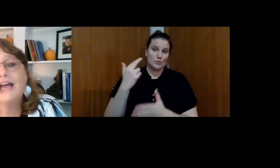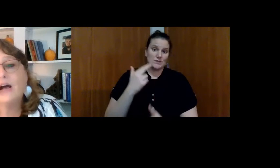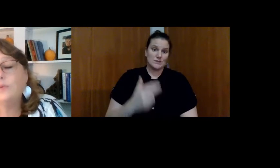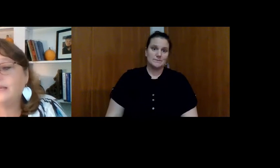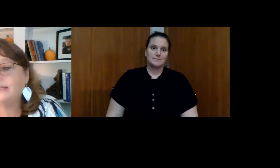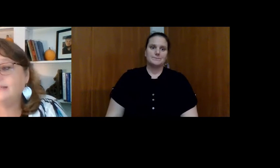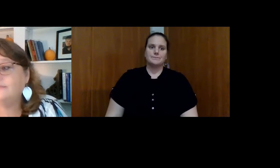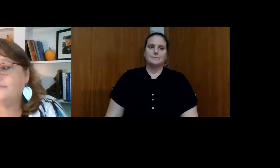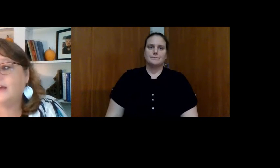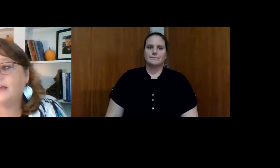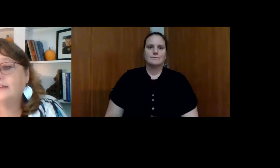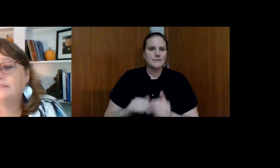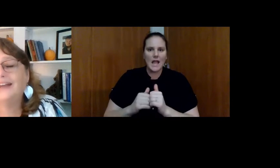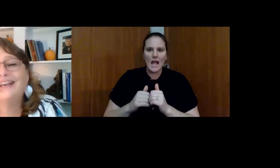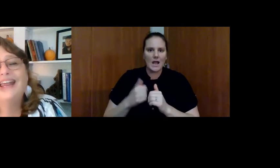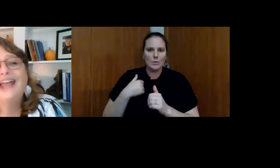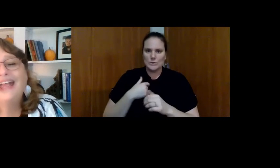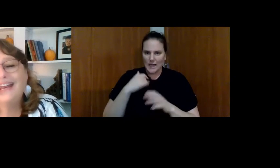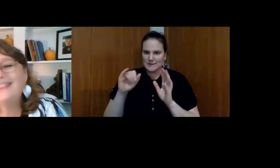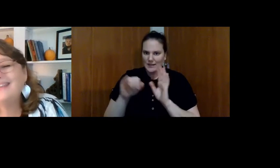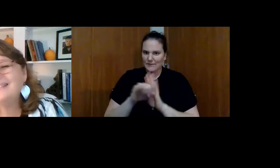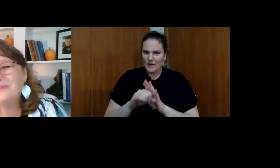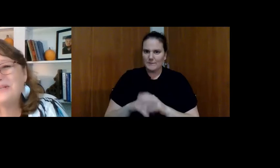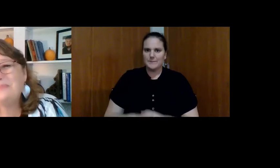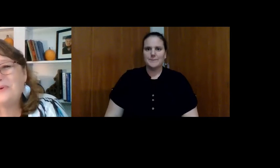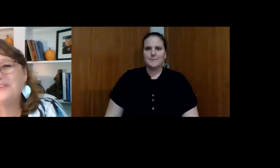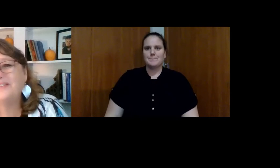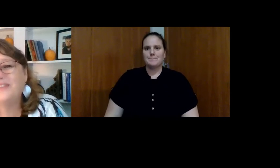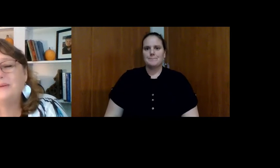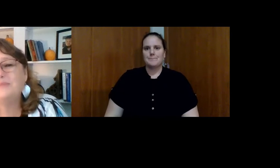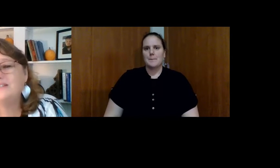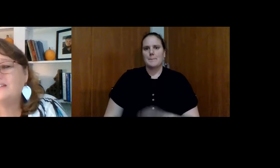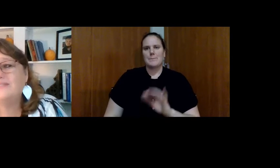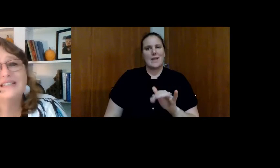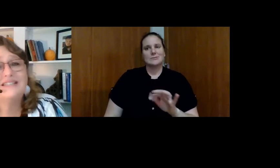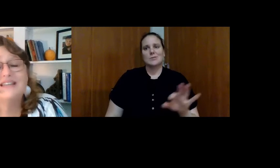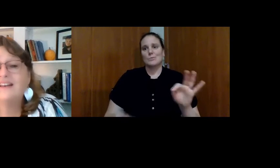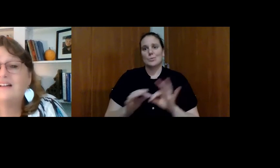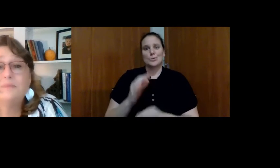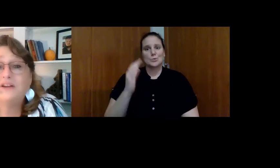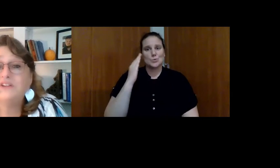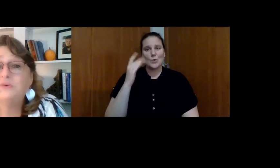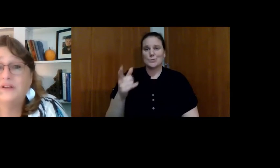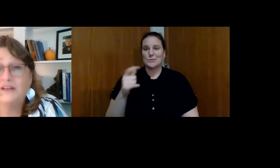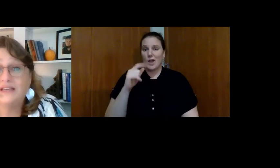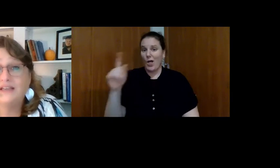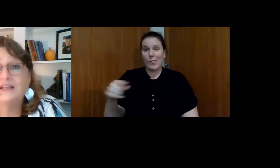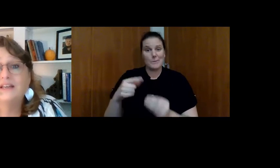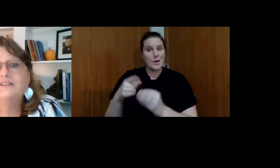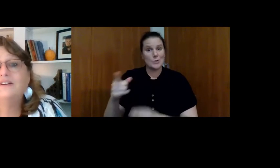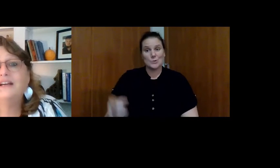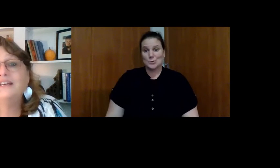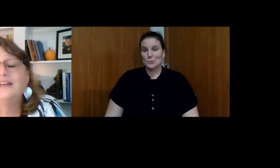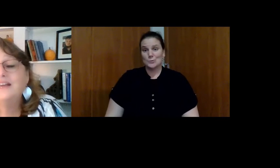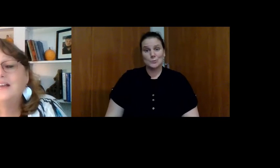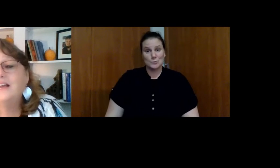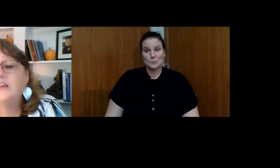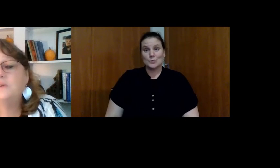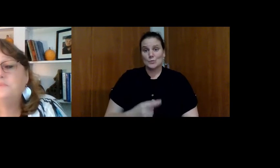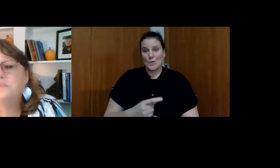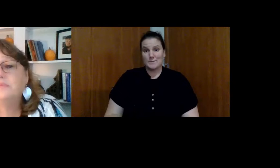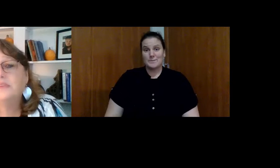It's how we identify. Right. And I think it's really important for them to know it's not all about you, honey. Right.